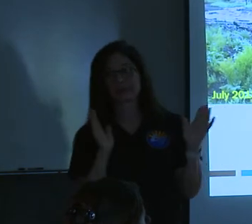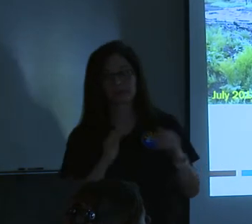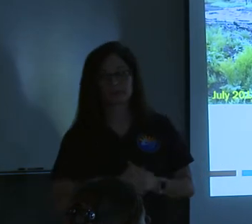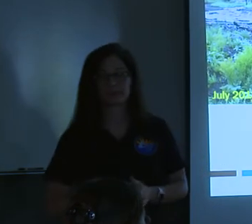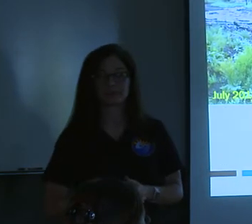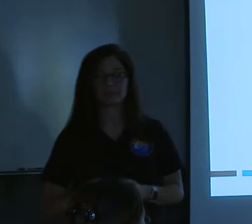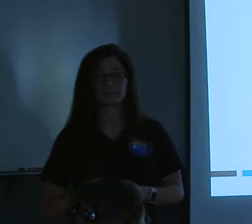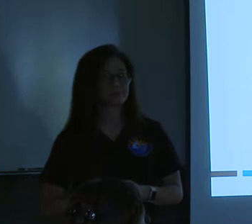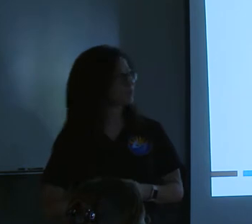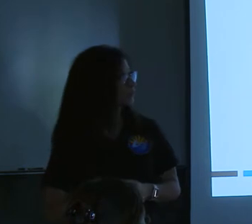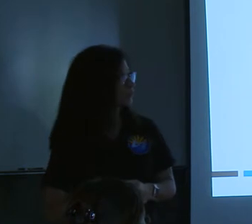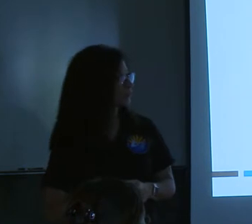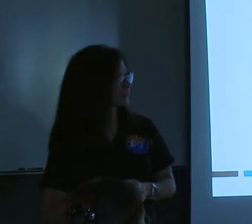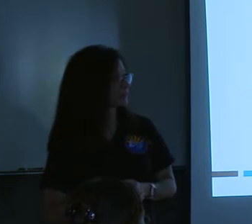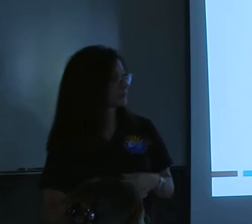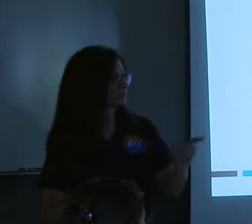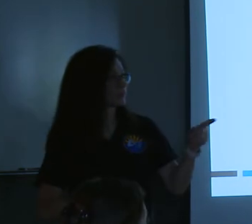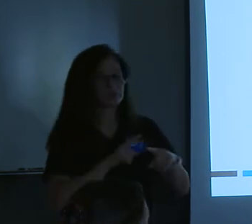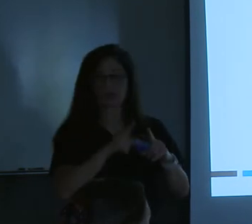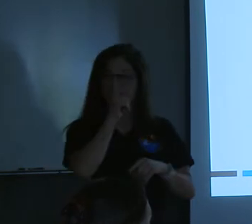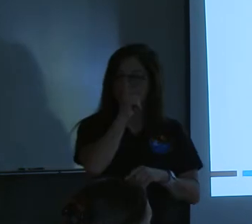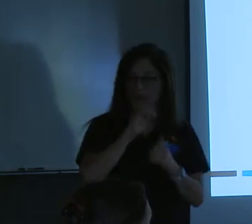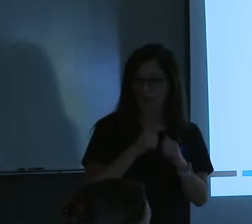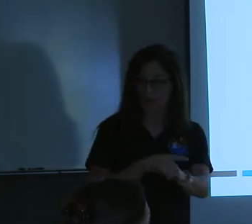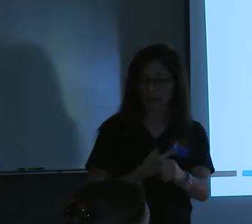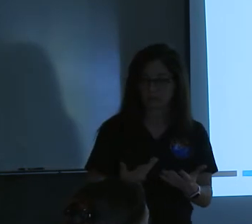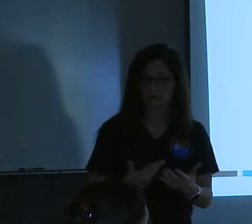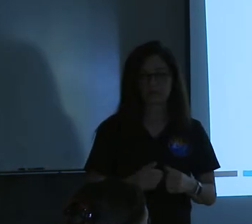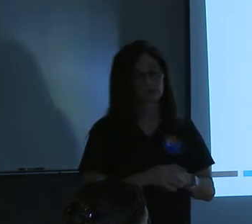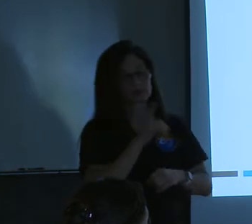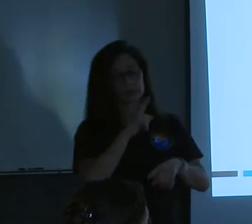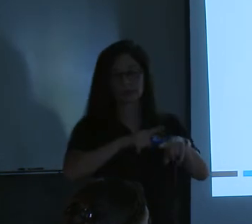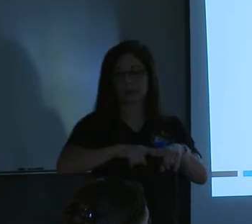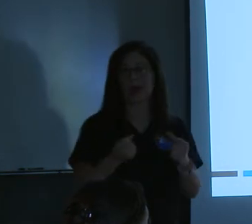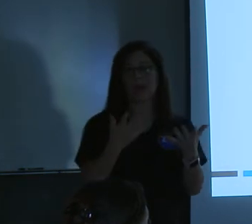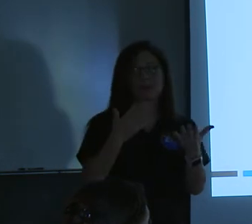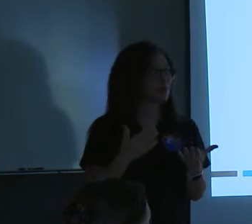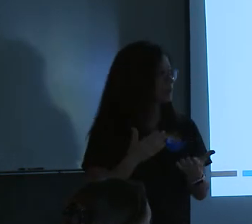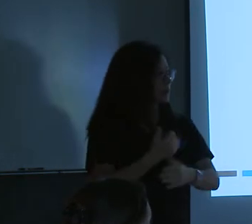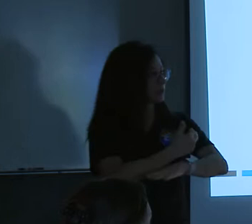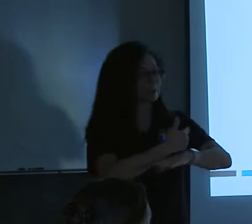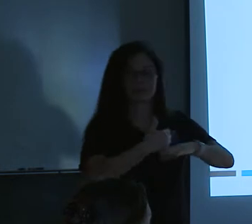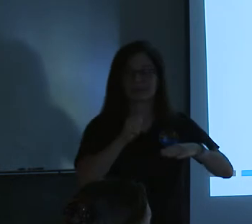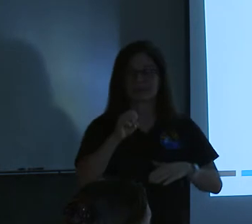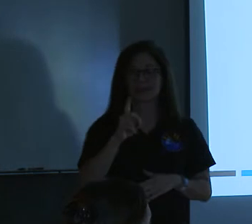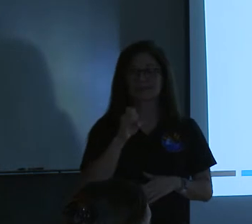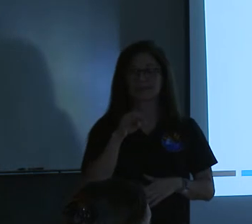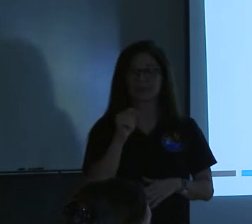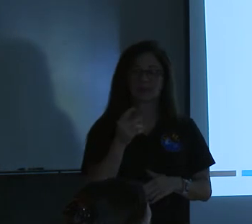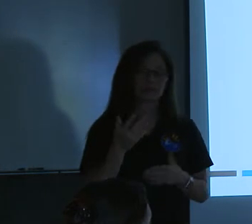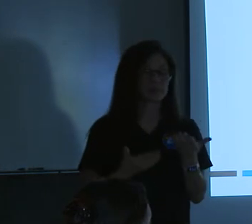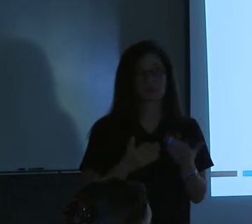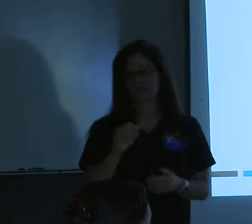Thank you. But you shouldn't say how long? Oh, it depends on how much sediment. Probably 10 to 15